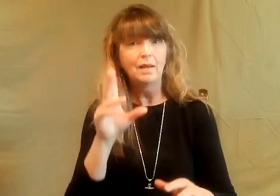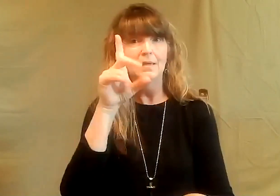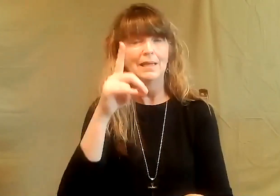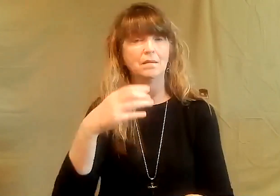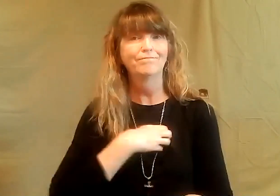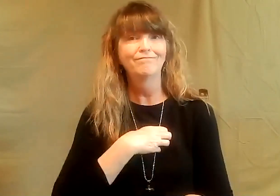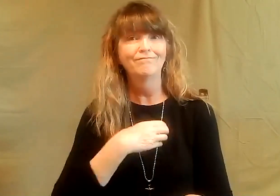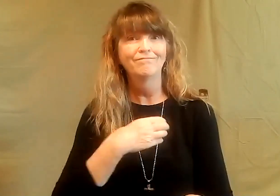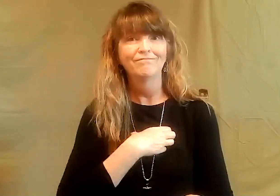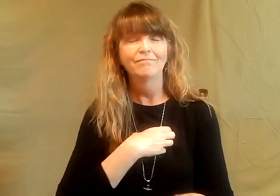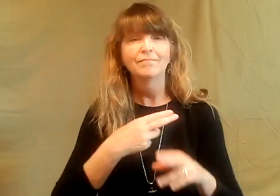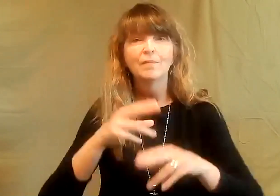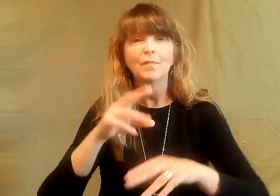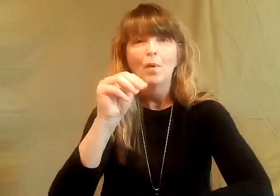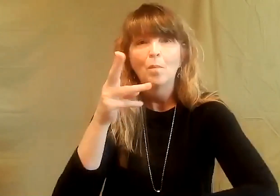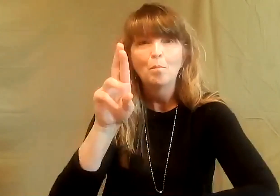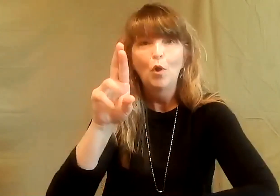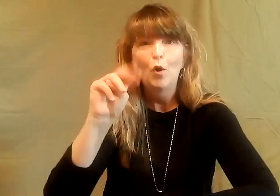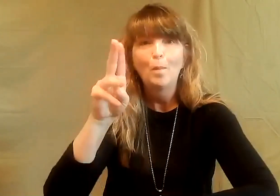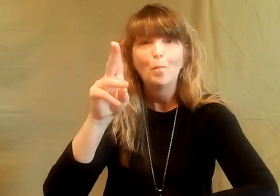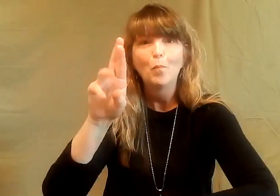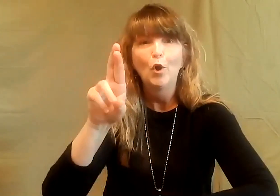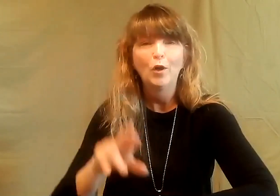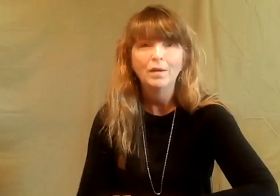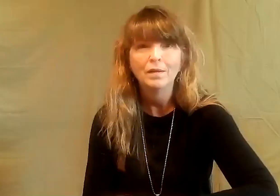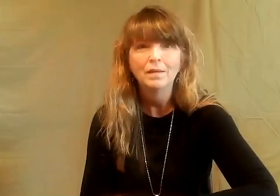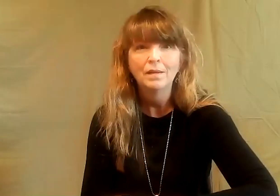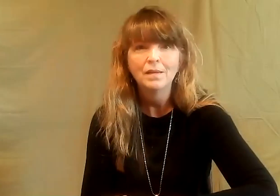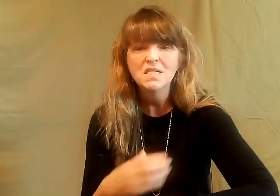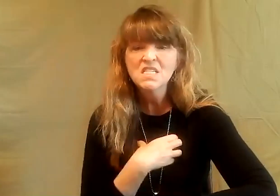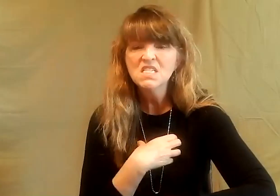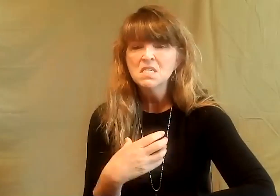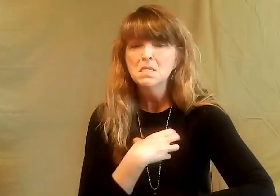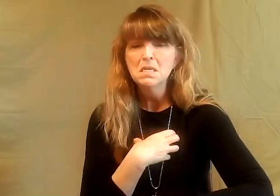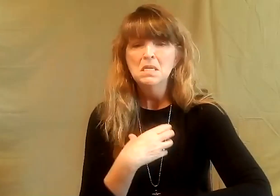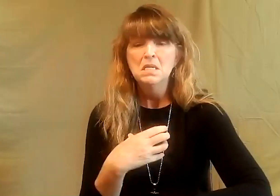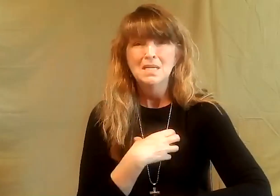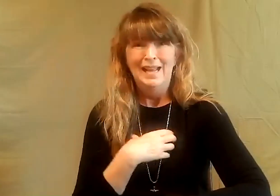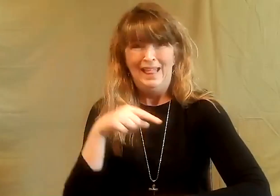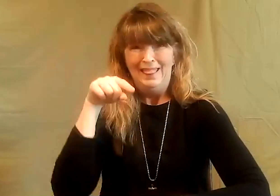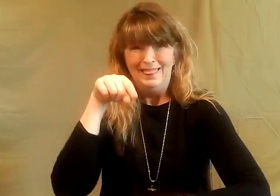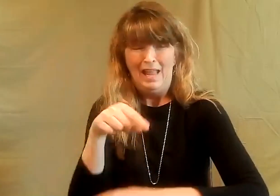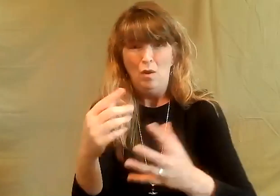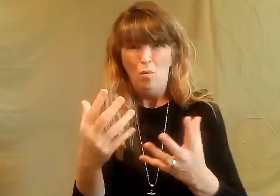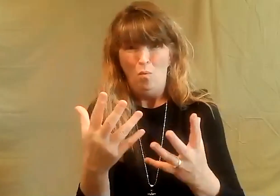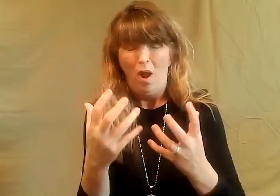Some of the Israelites did campaign. They were murmuring. It says they murmured.